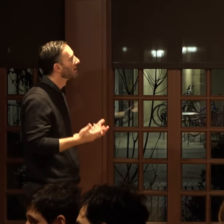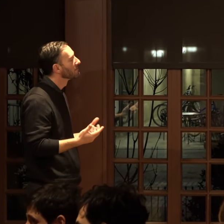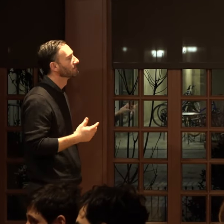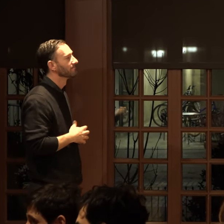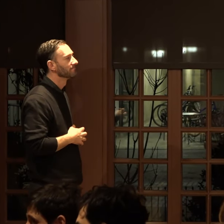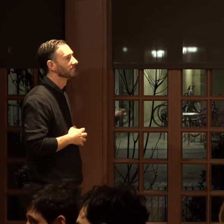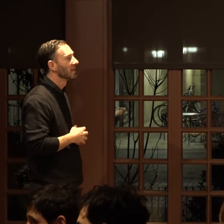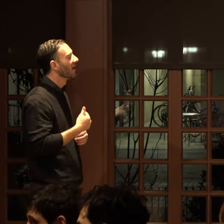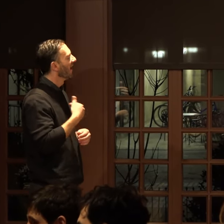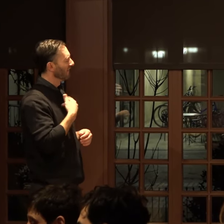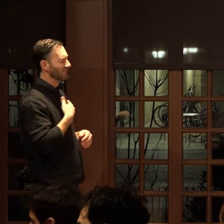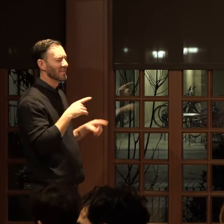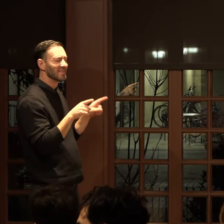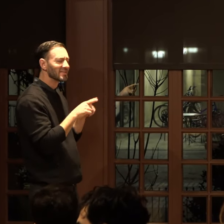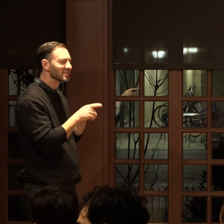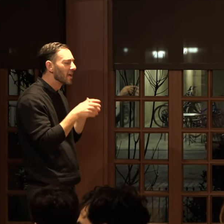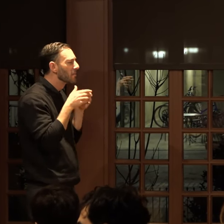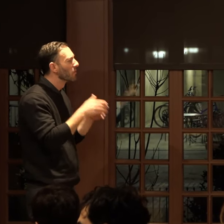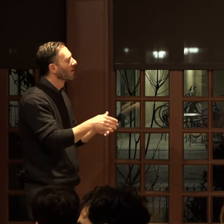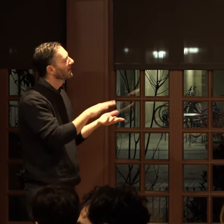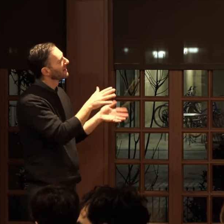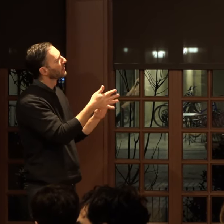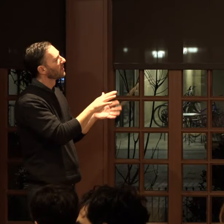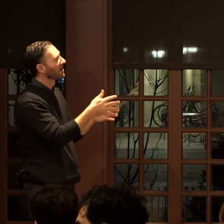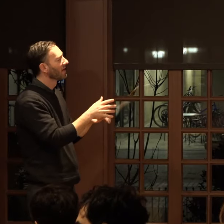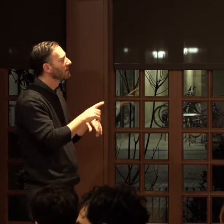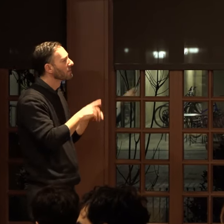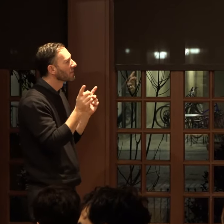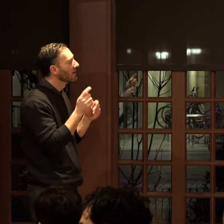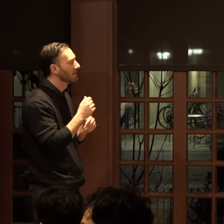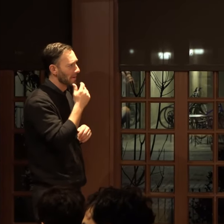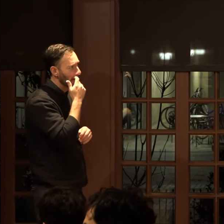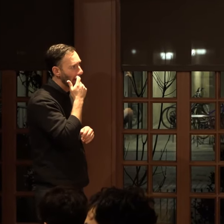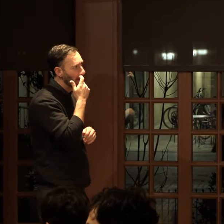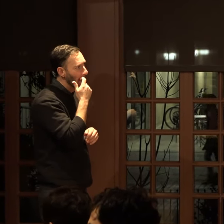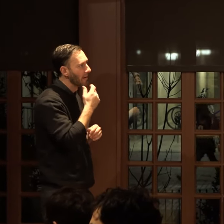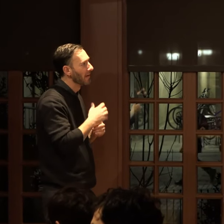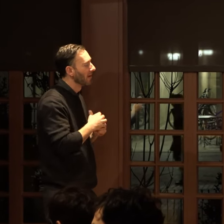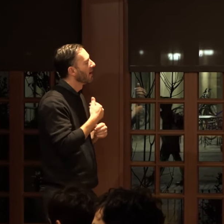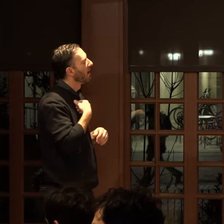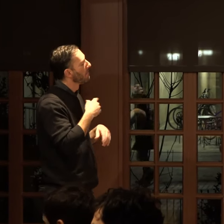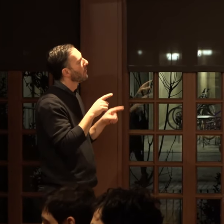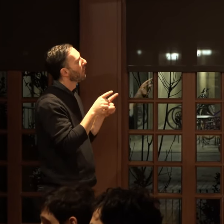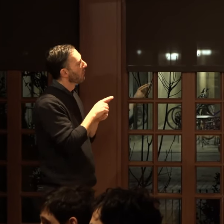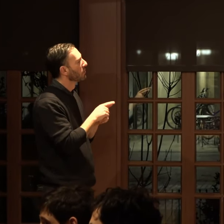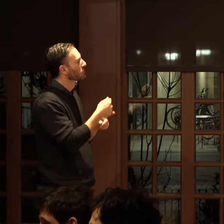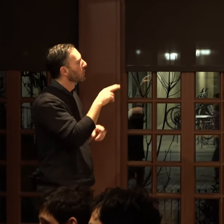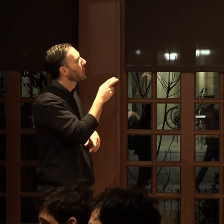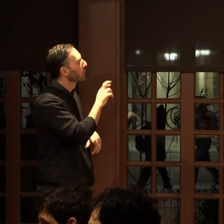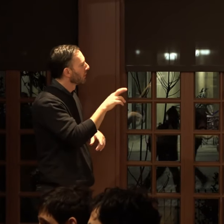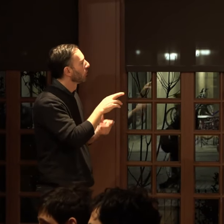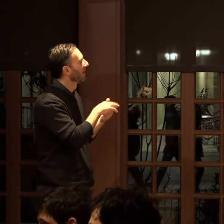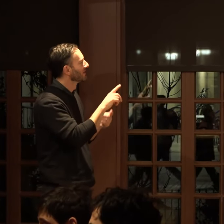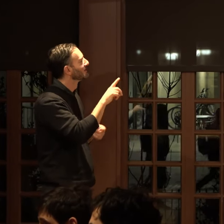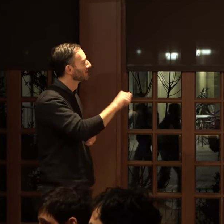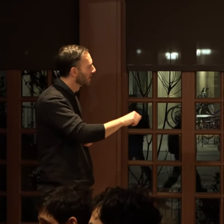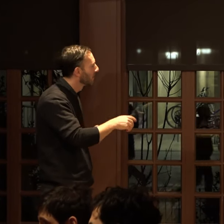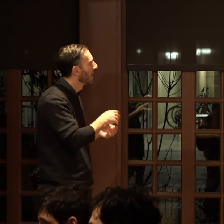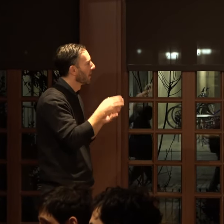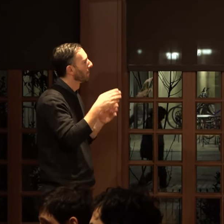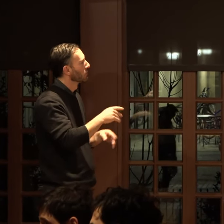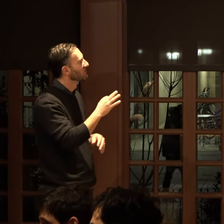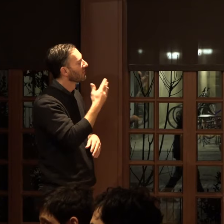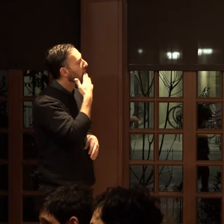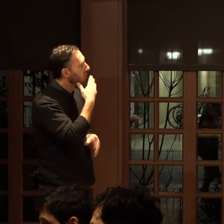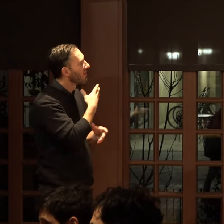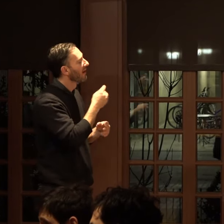I feel the same way, in a way, but I am also queer and disabled and a person of color,